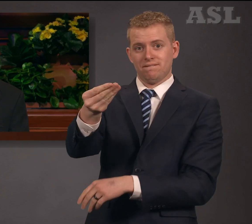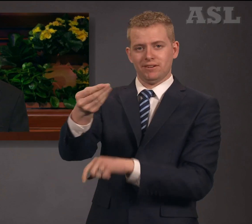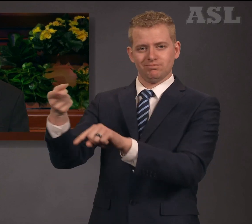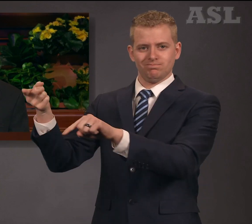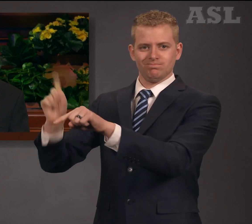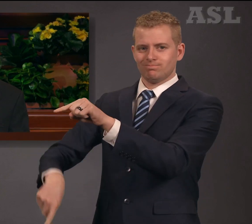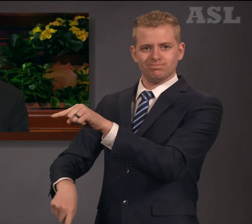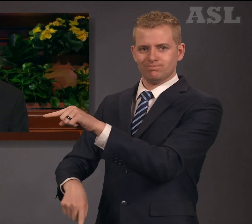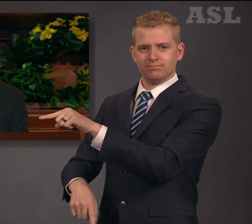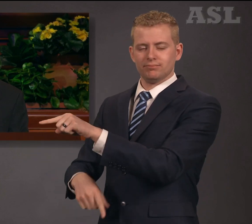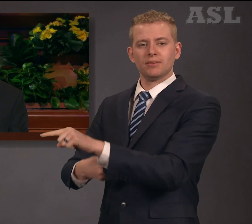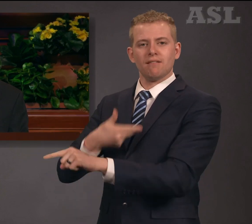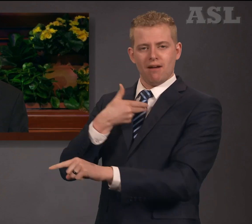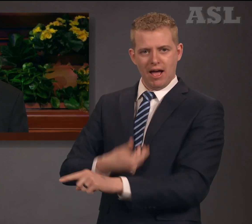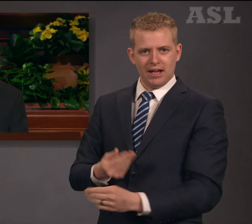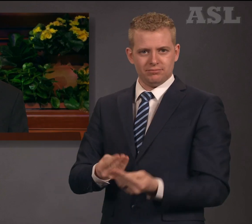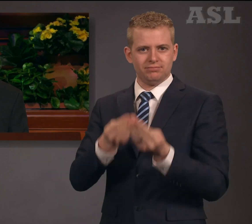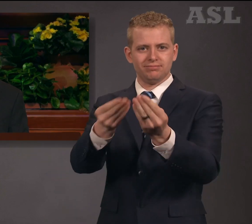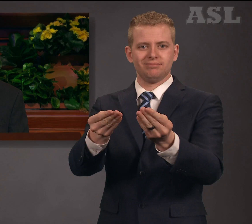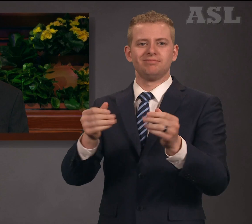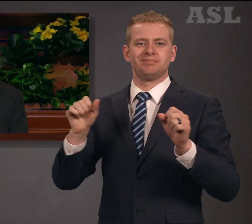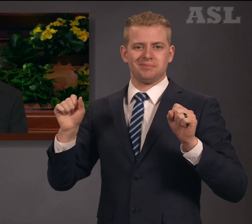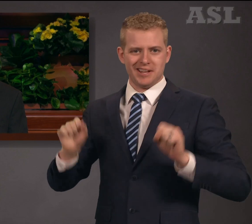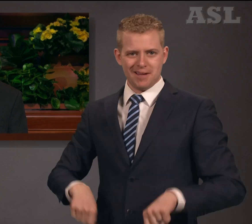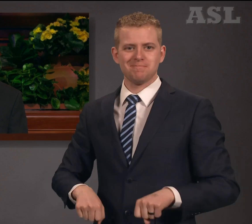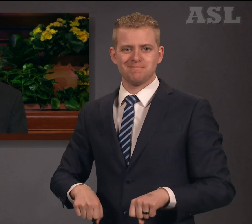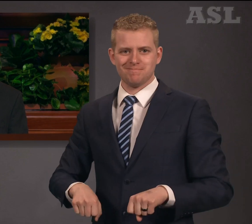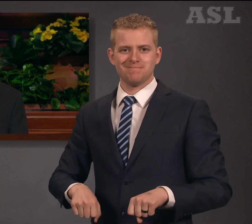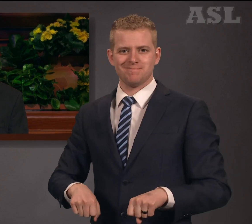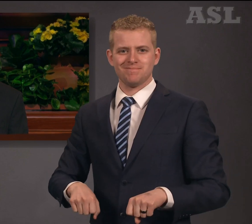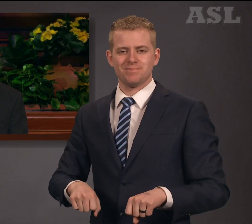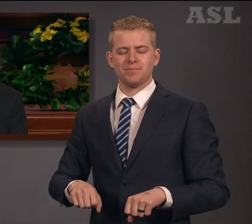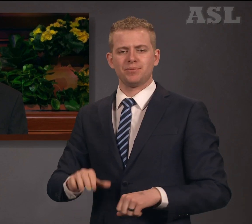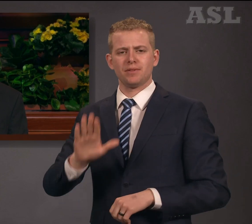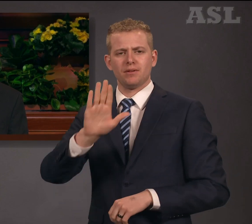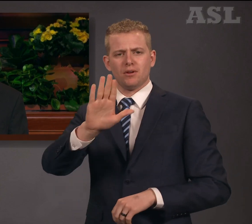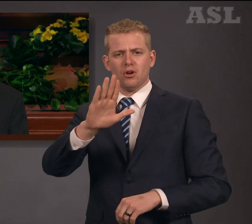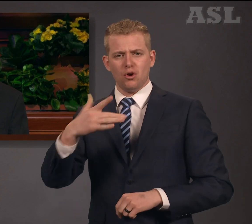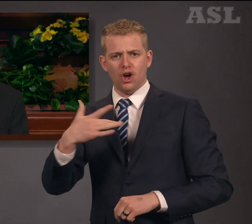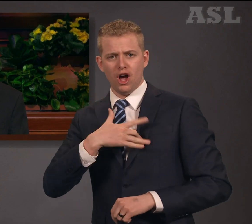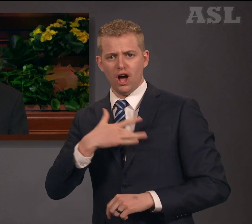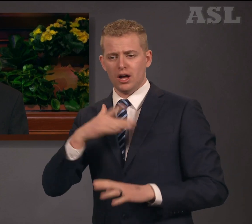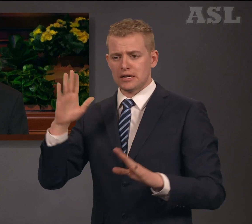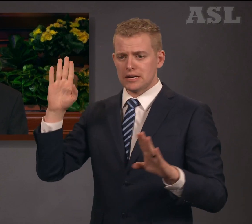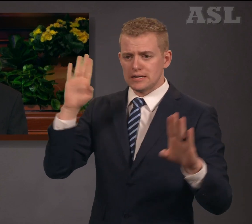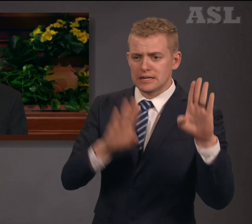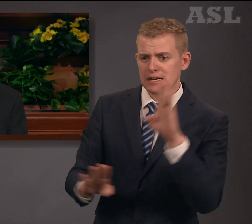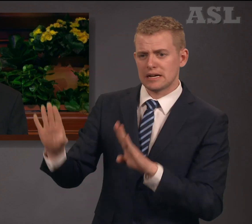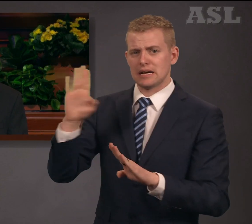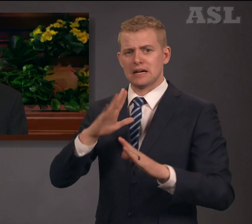as the world giveth, give I unto you. Let not your heart be troubled,